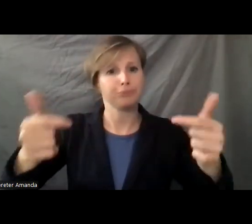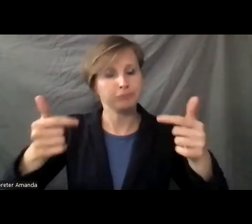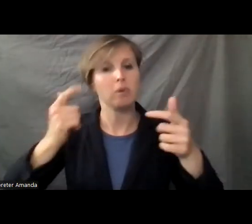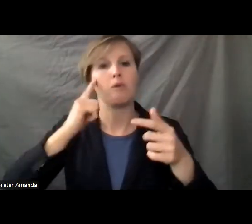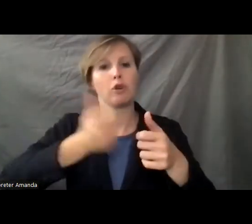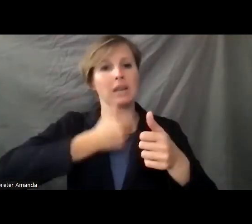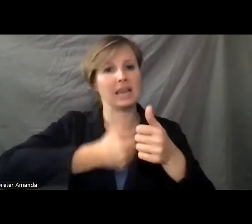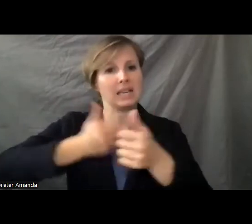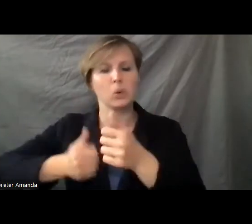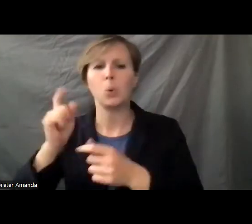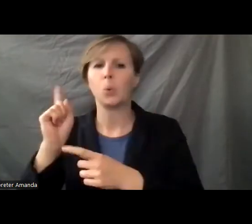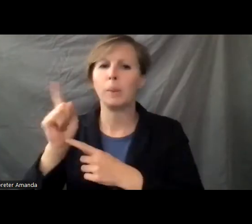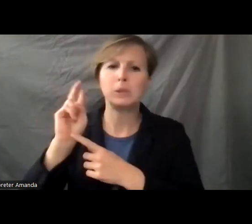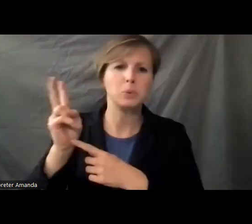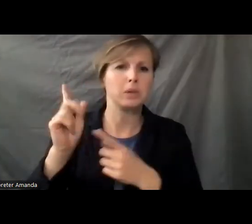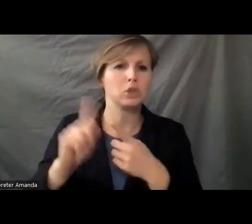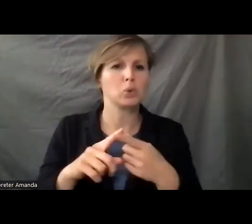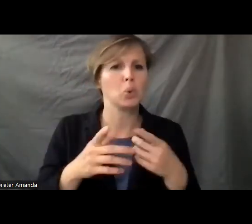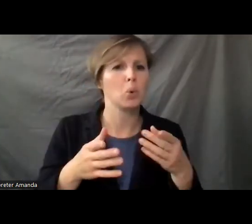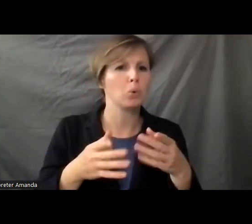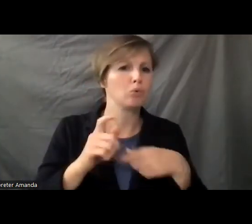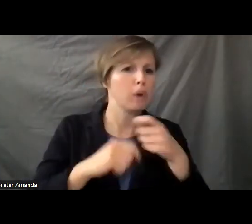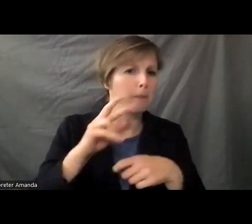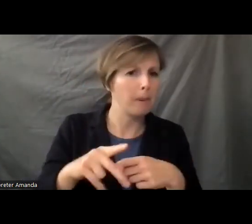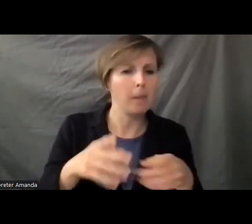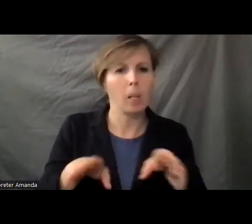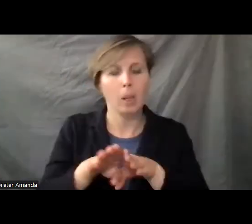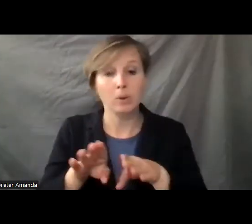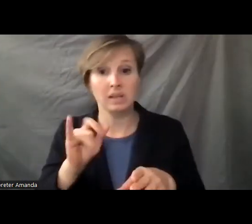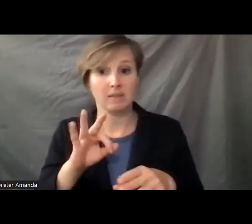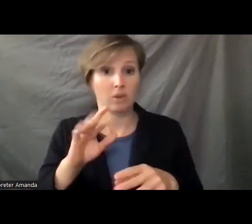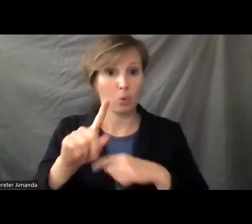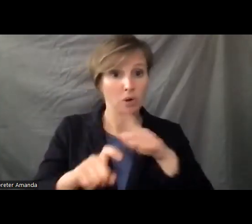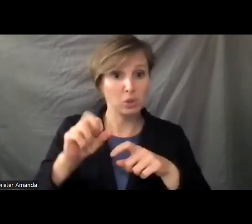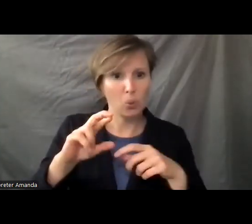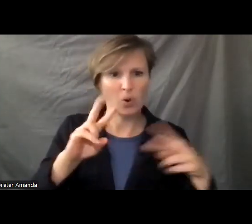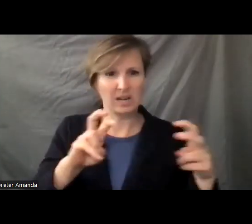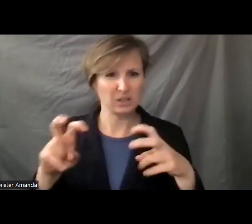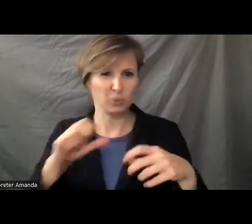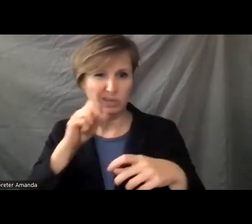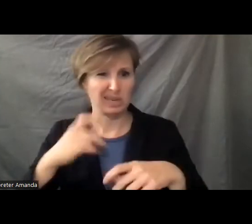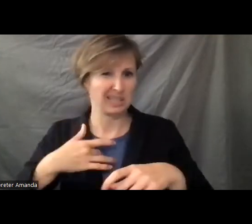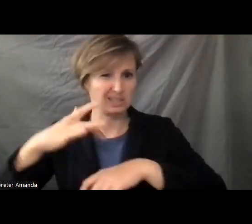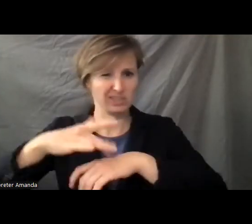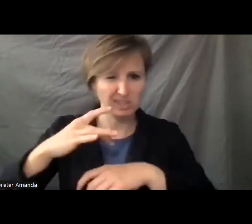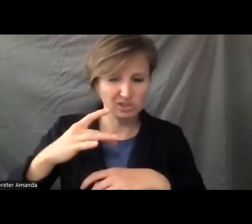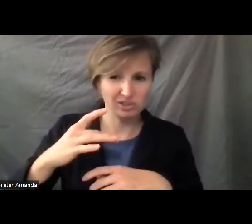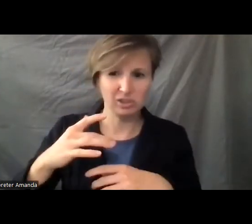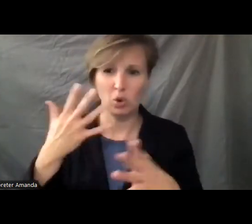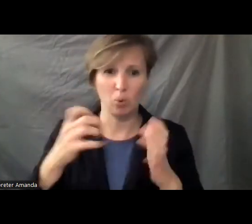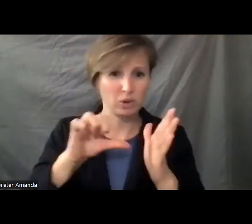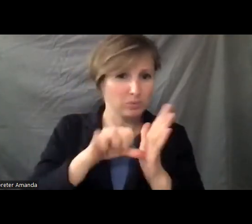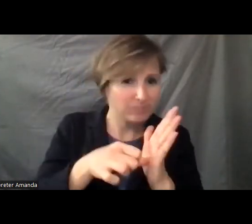to give a one to two-minute closing remark. If there's a question or an issue we didn't get to touch on tonight that you really wanted to highlight,